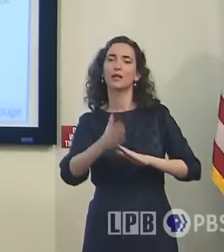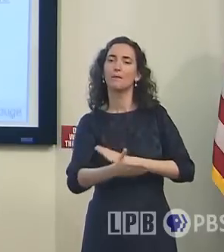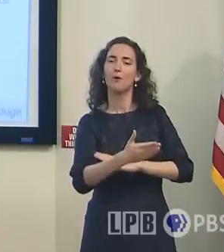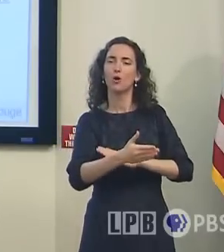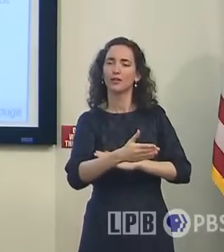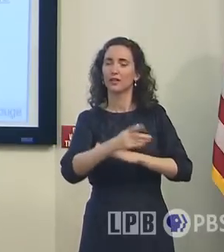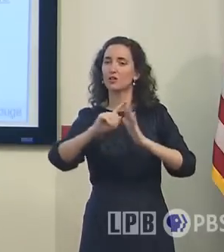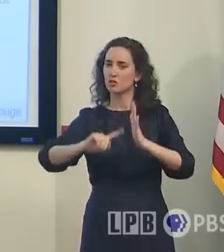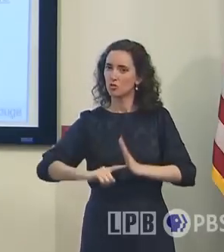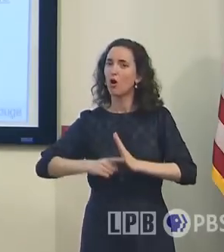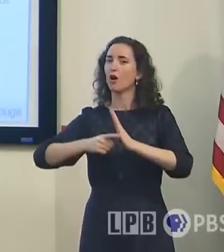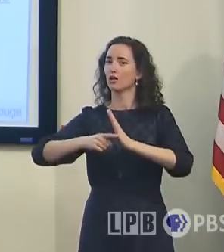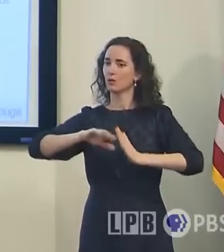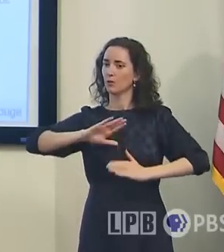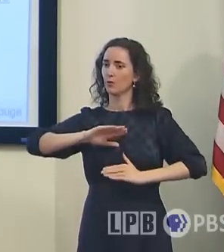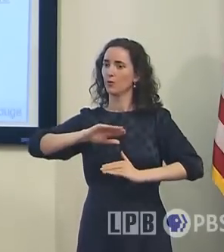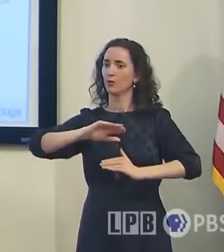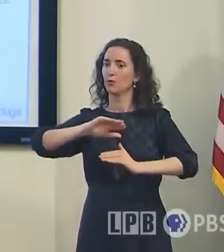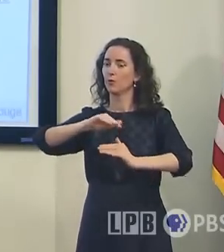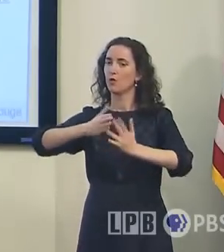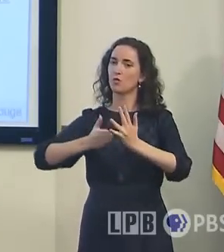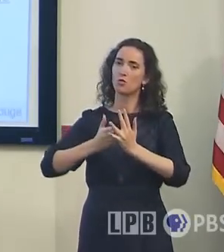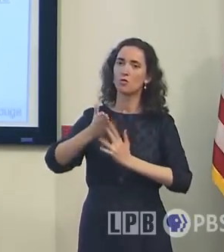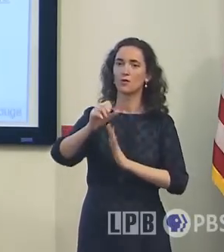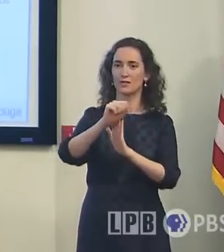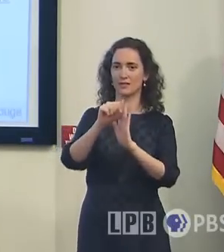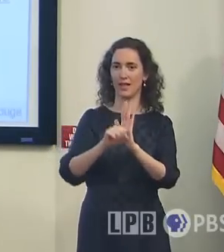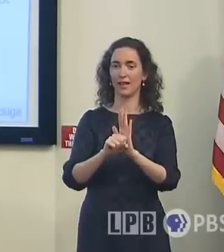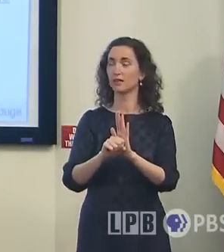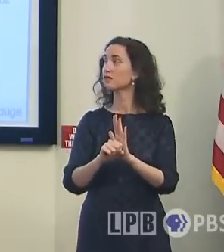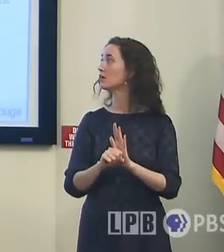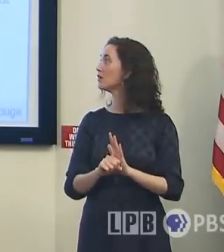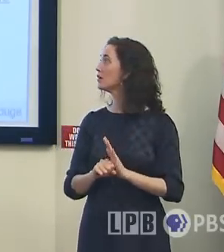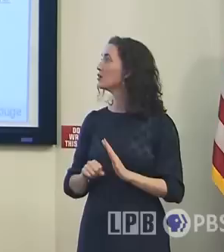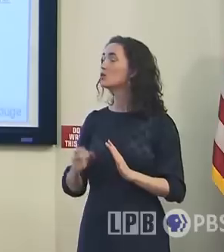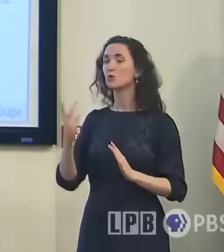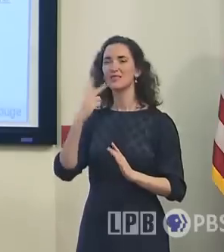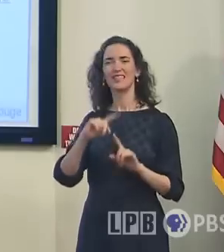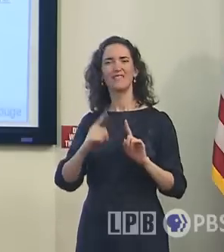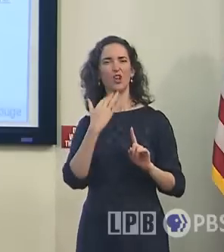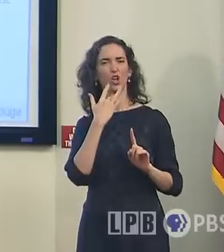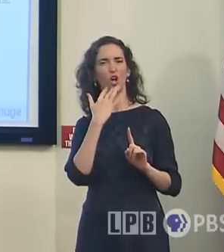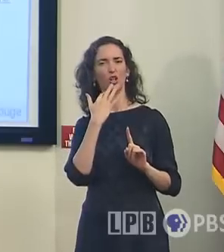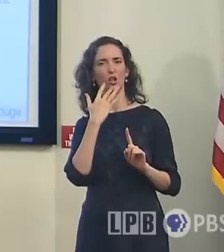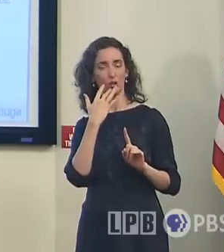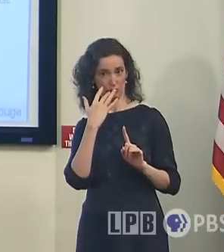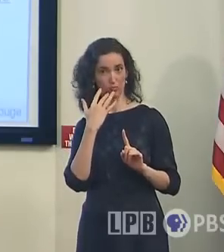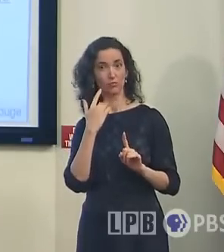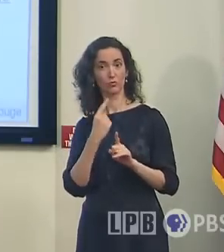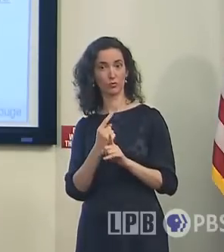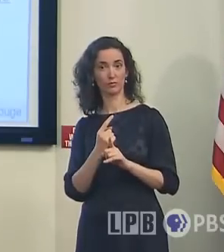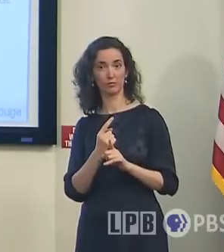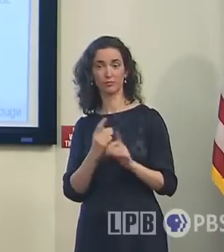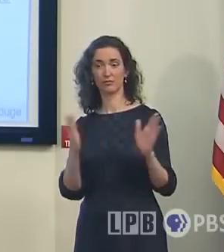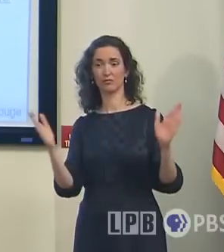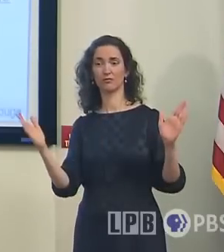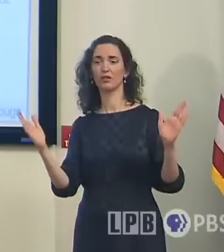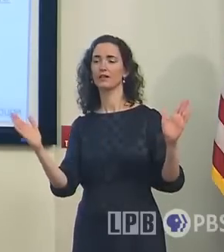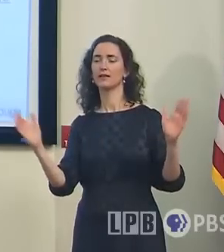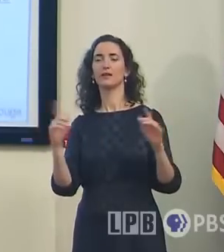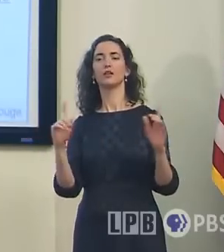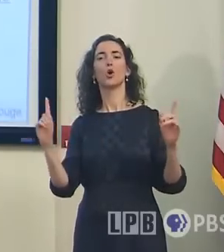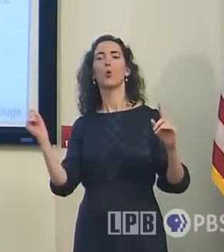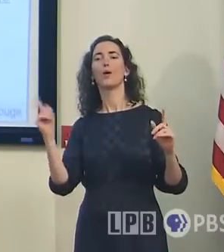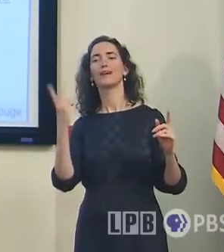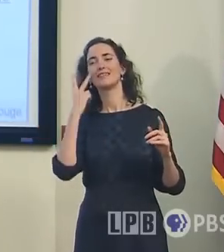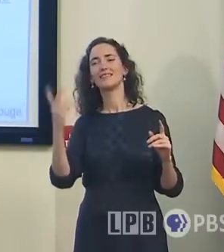spreading into the state. The color part of the graphic there is the percentage that we will see tropical storm force